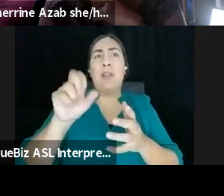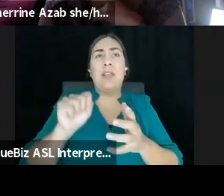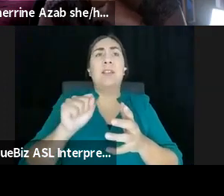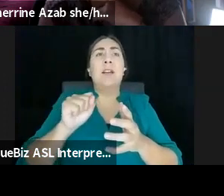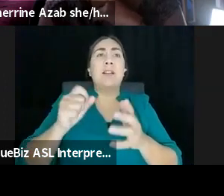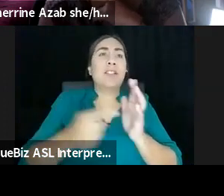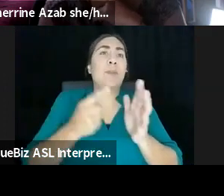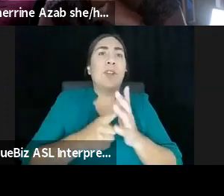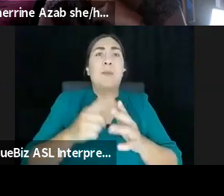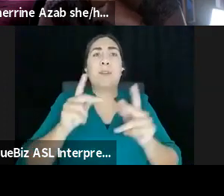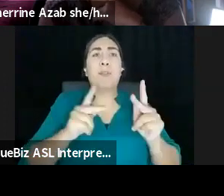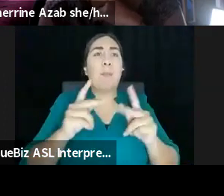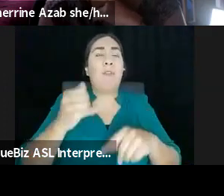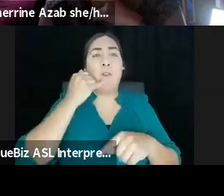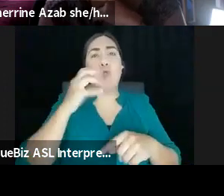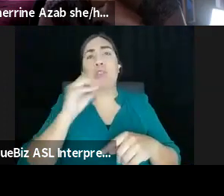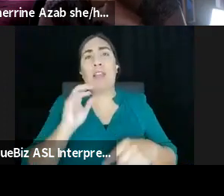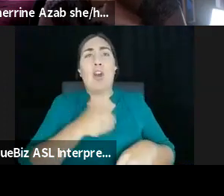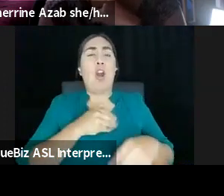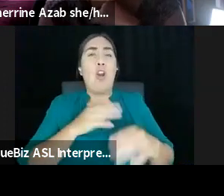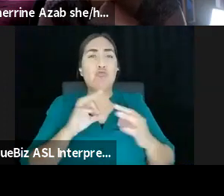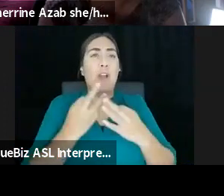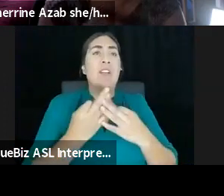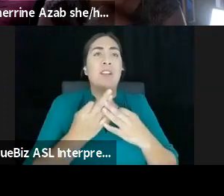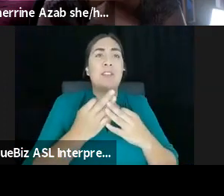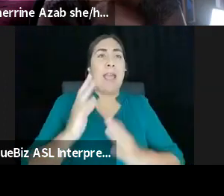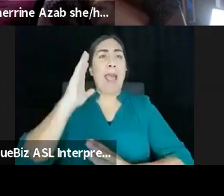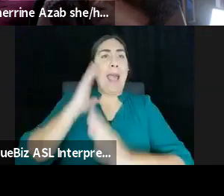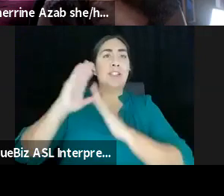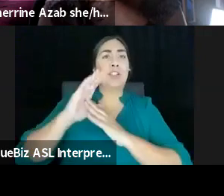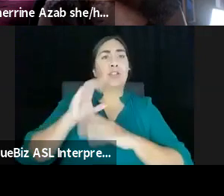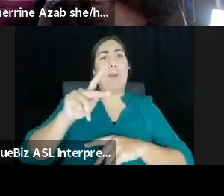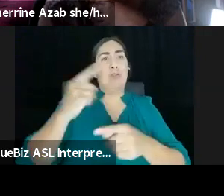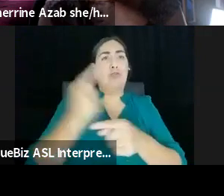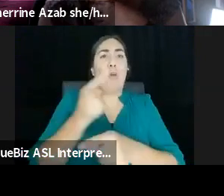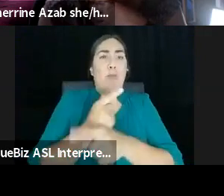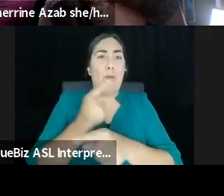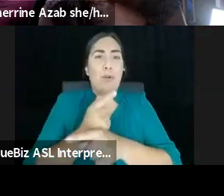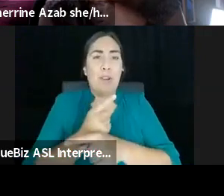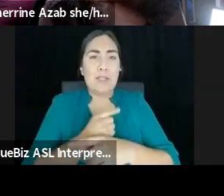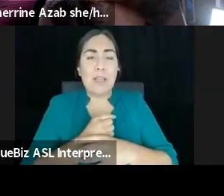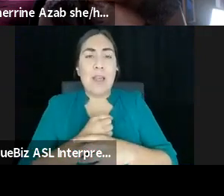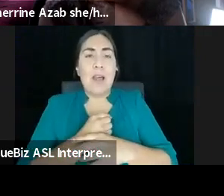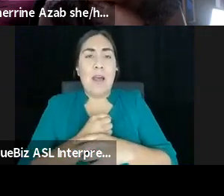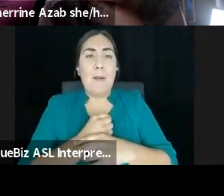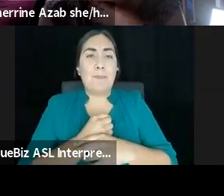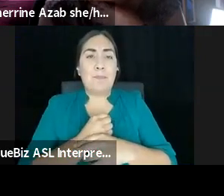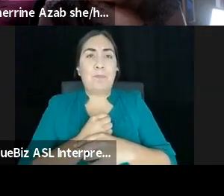originated from and every anything from the curation of objects. Um, our educational